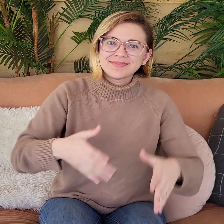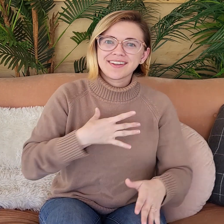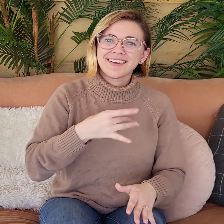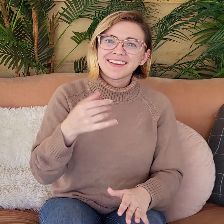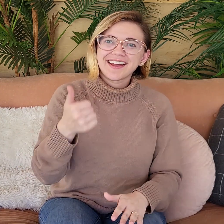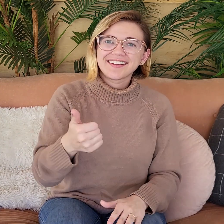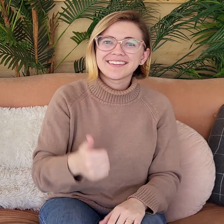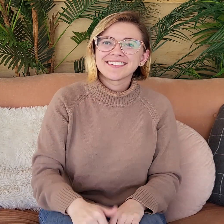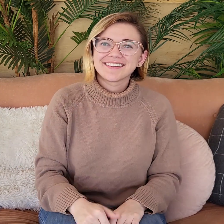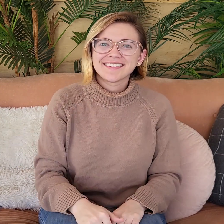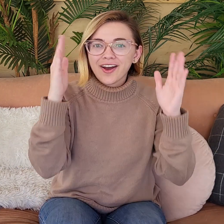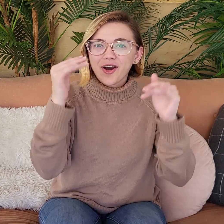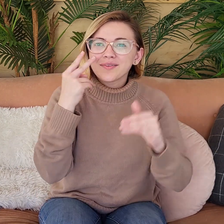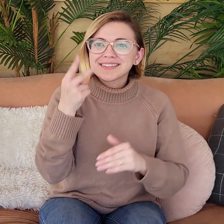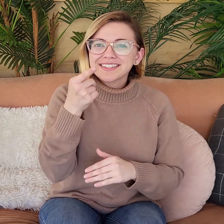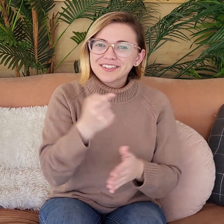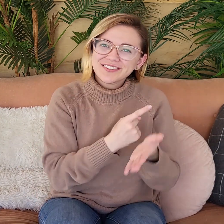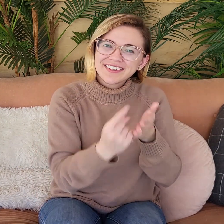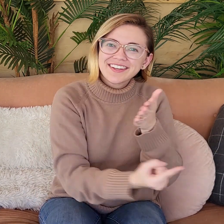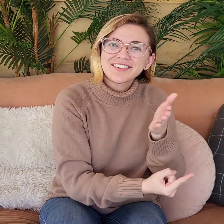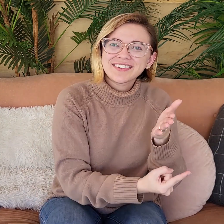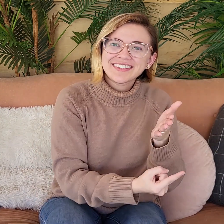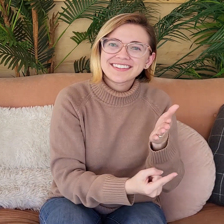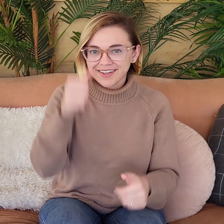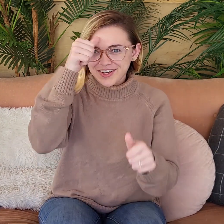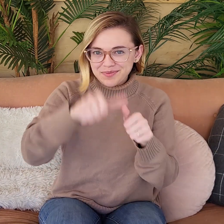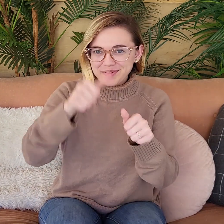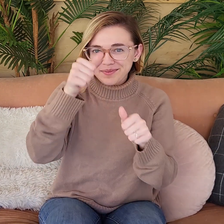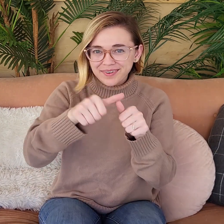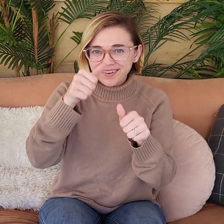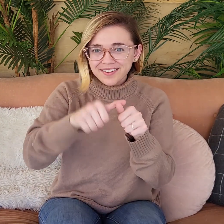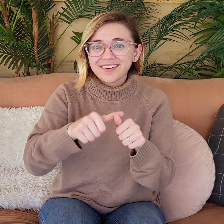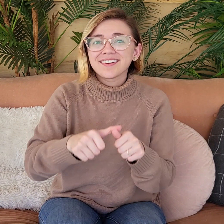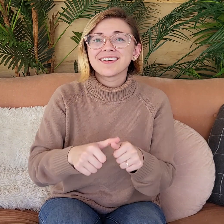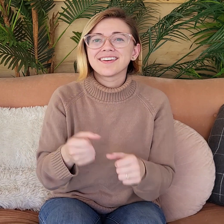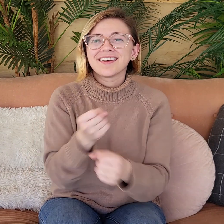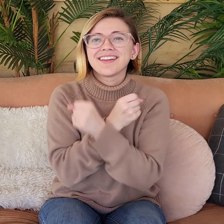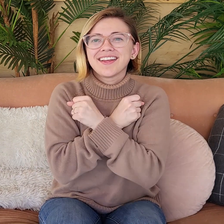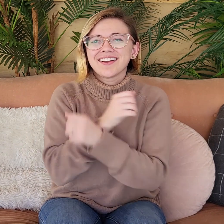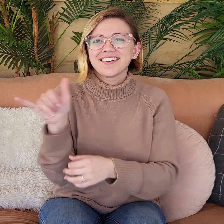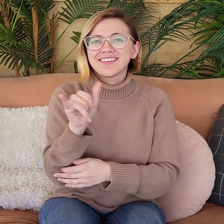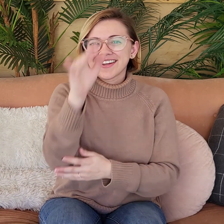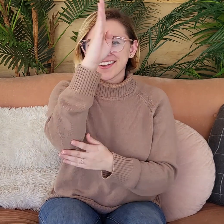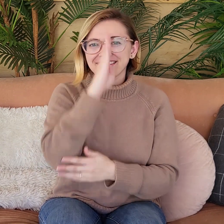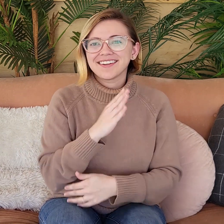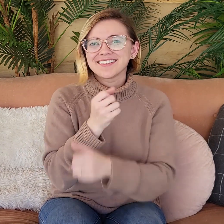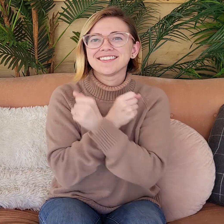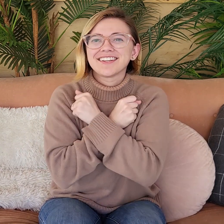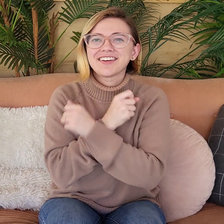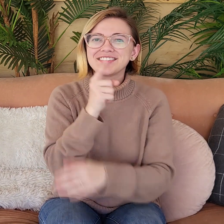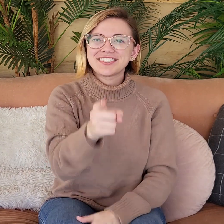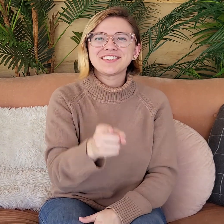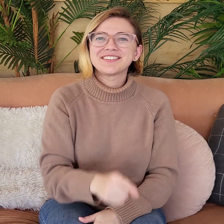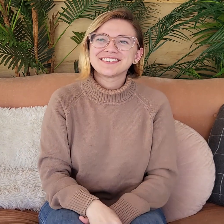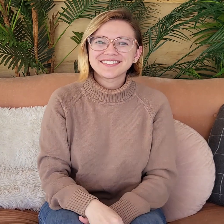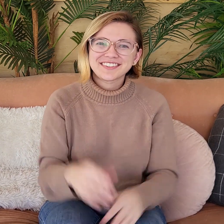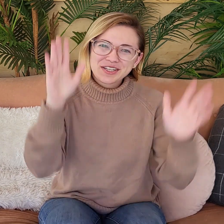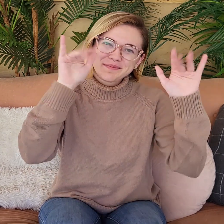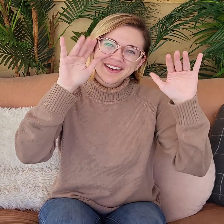If you enjoyed this video, you can leave a like. I hope to see you next week. Remember, love like God